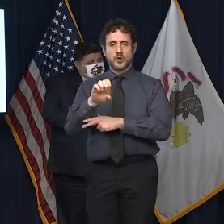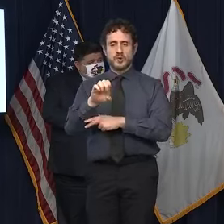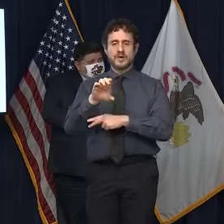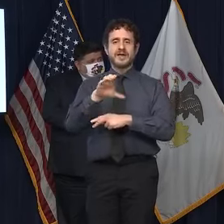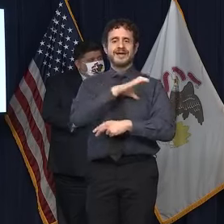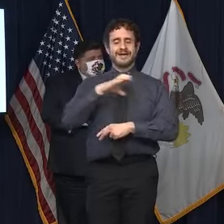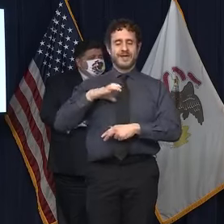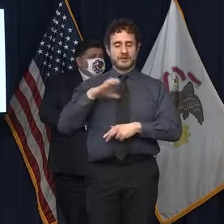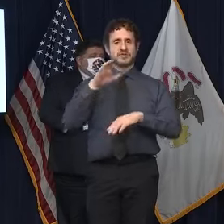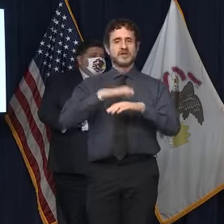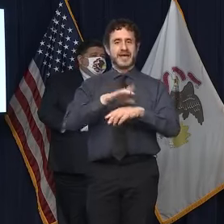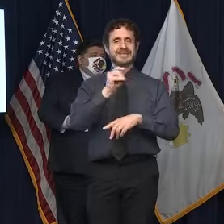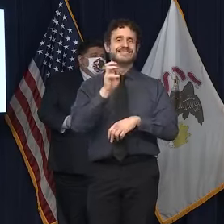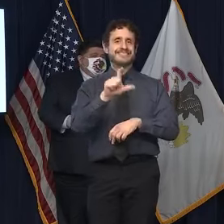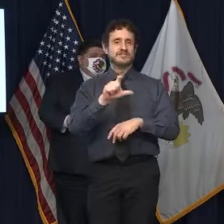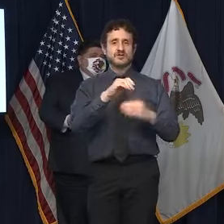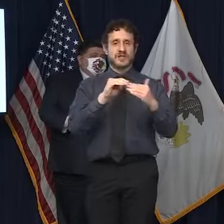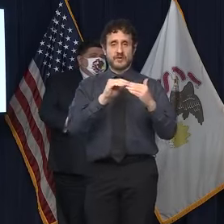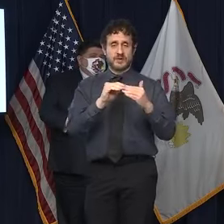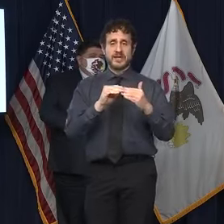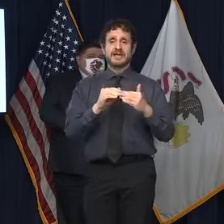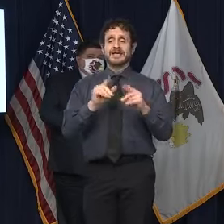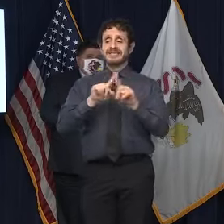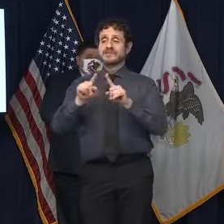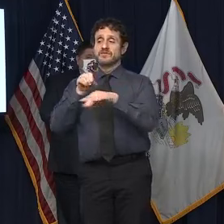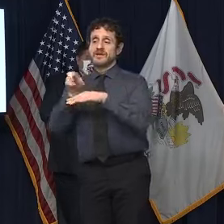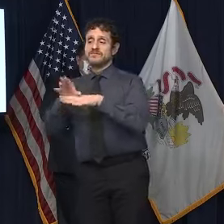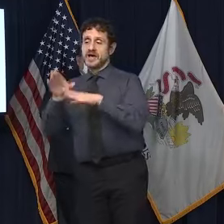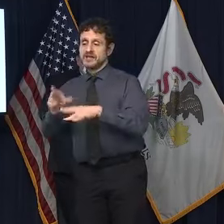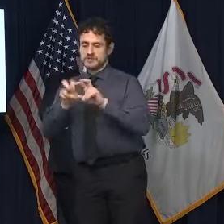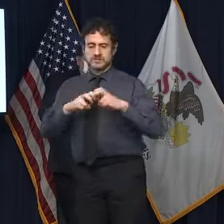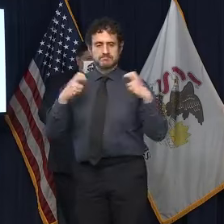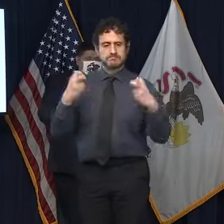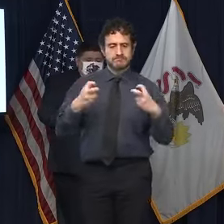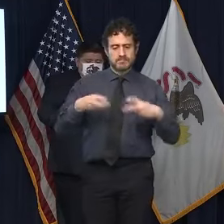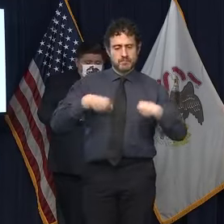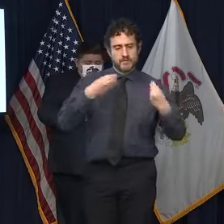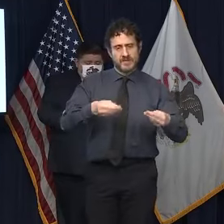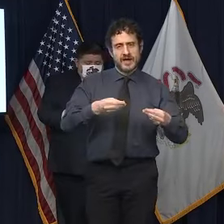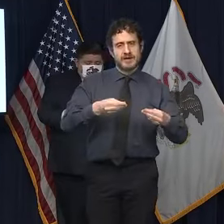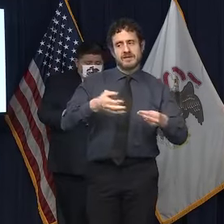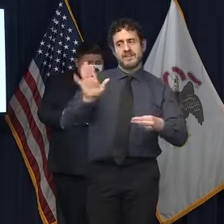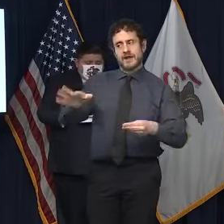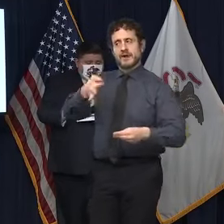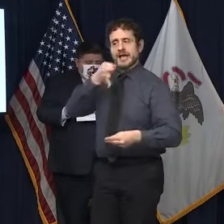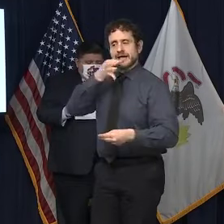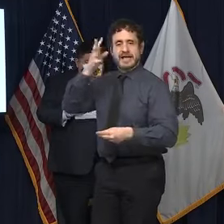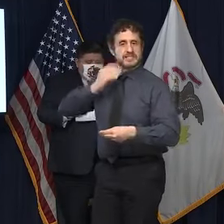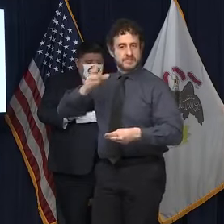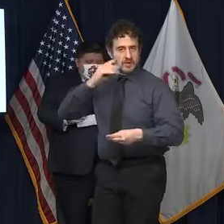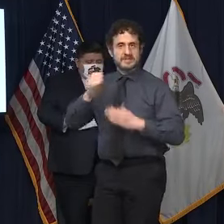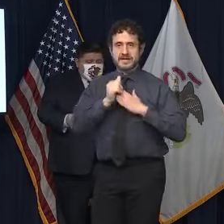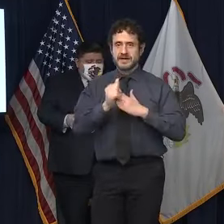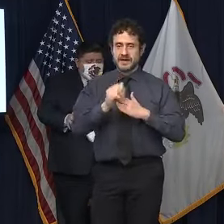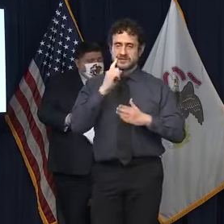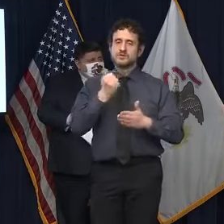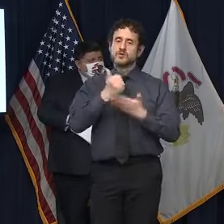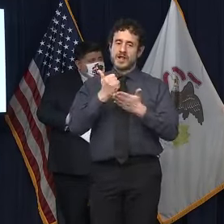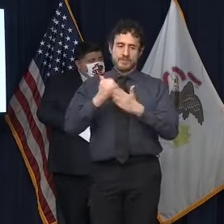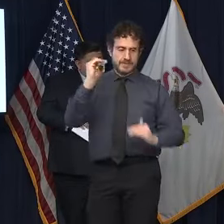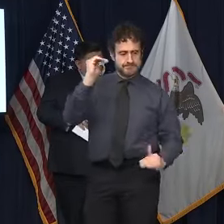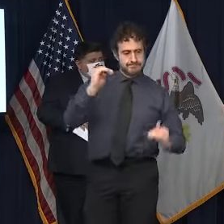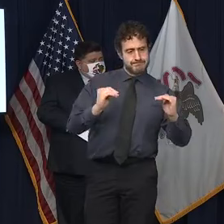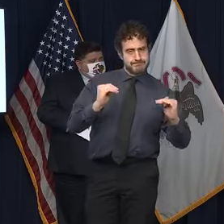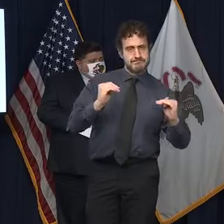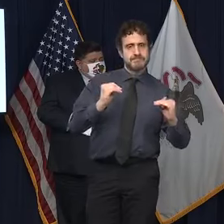a body of local members and senior advisors to provide expertise and guidance as we address digital inequities. We appreciate